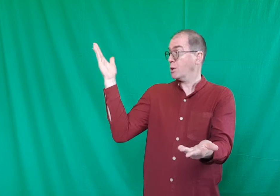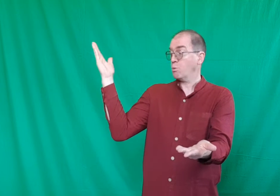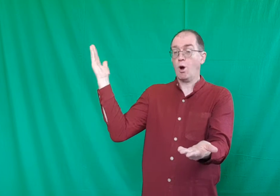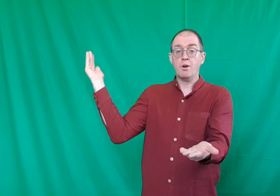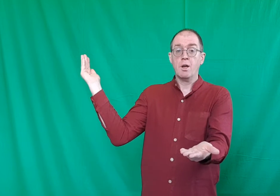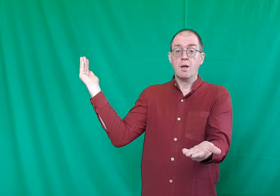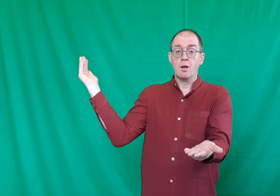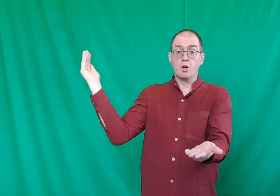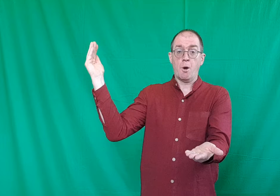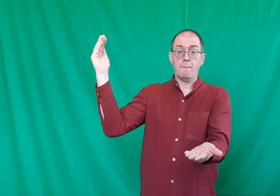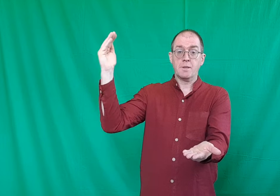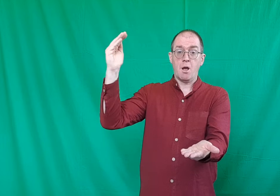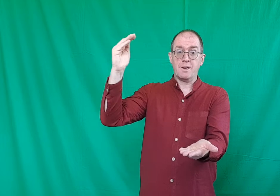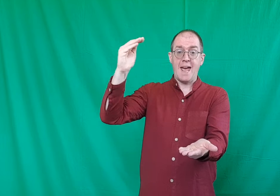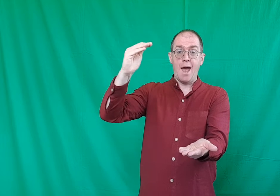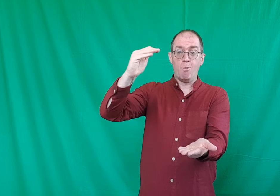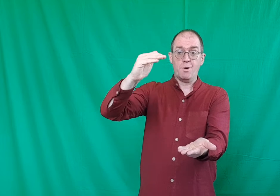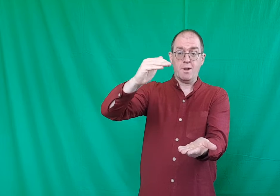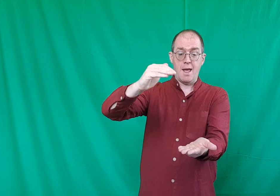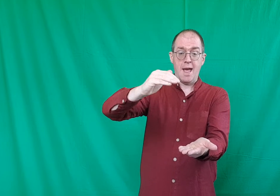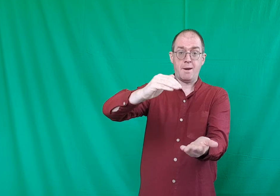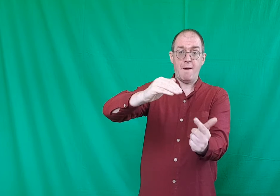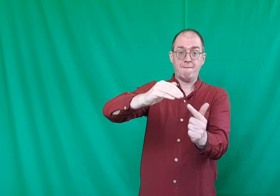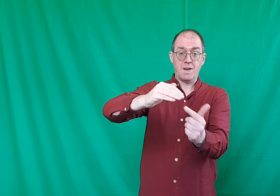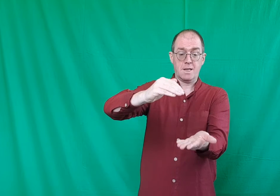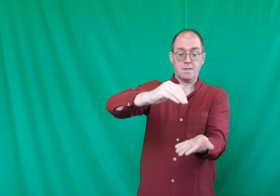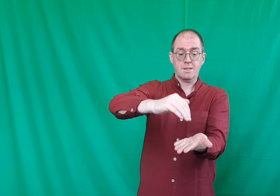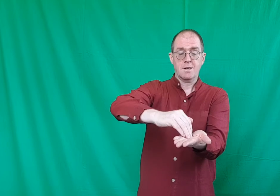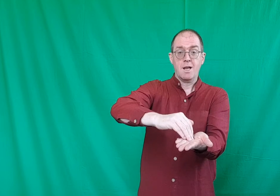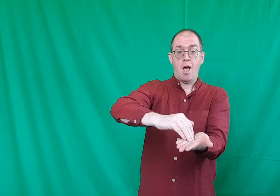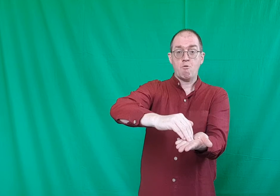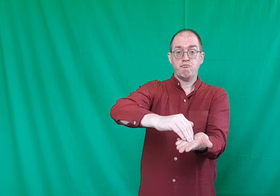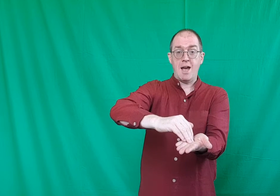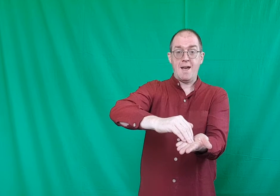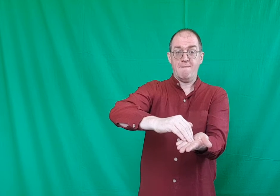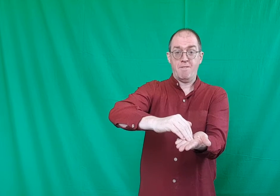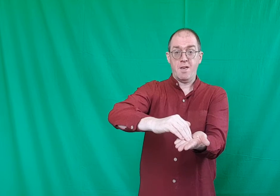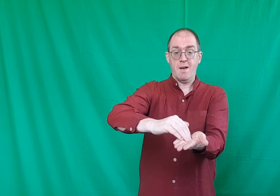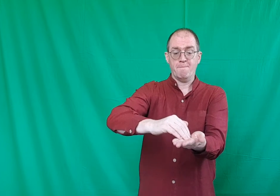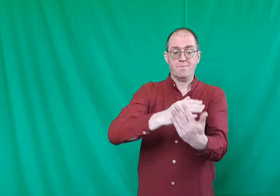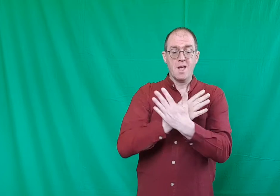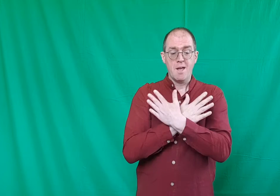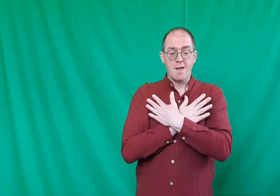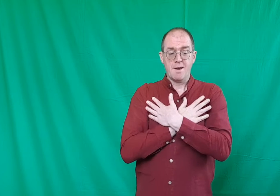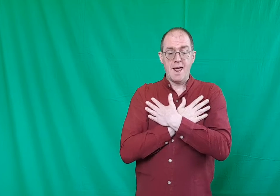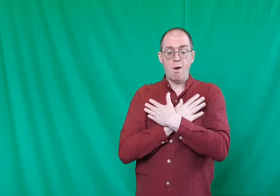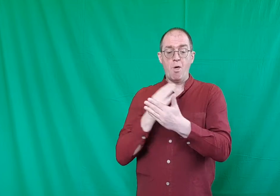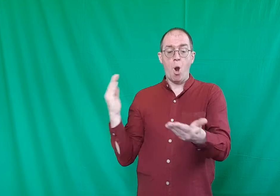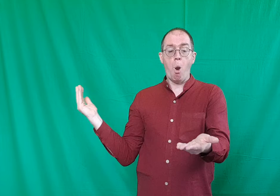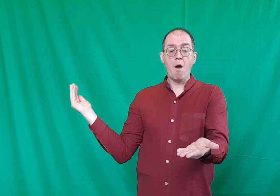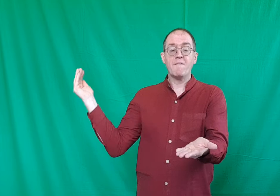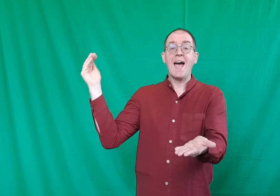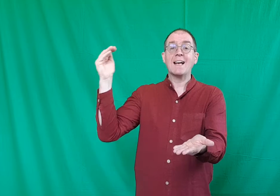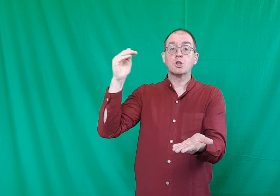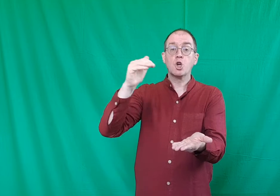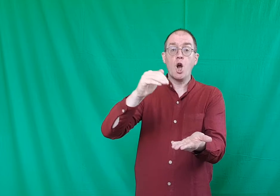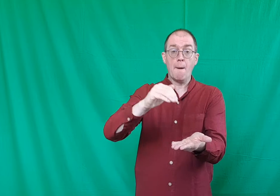This one comes down. And my fingers arrive there. Now that love has come,